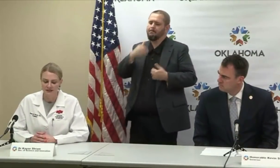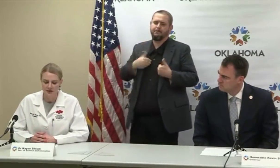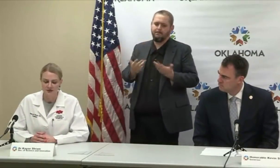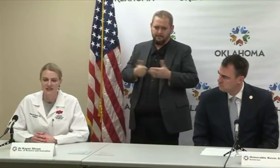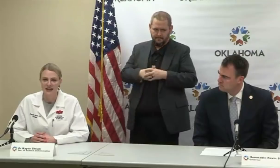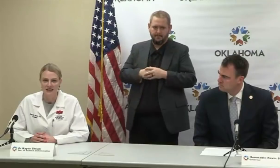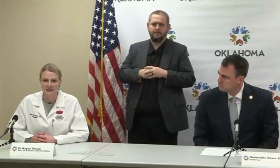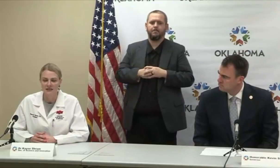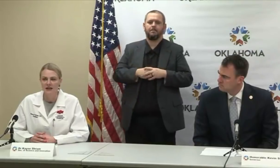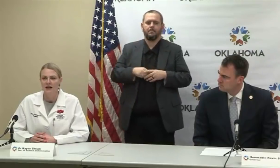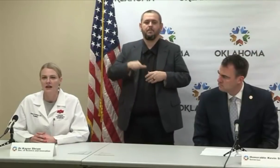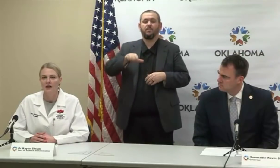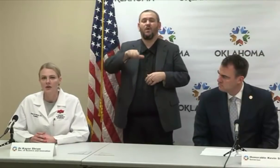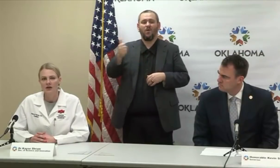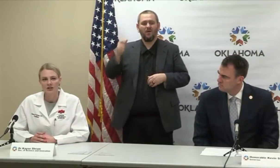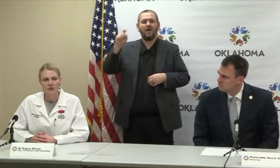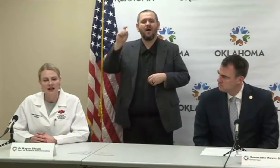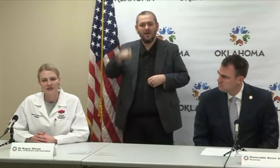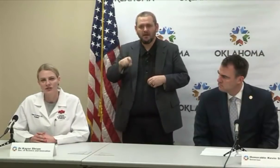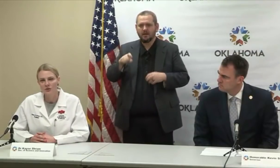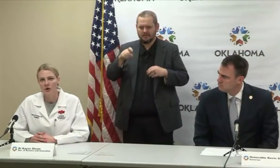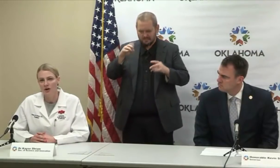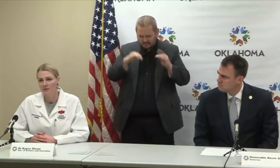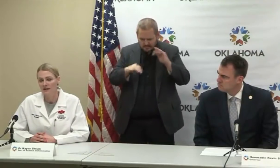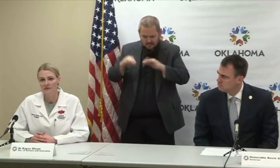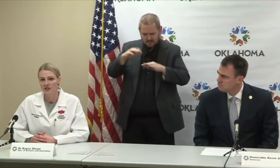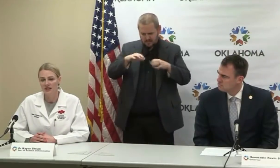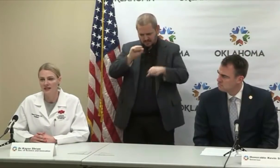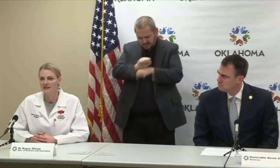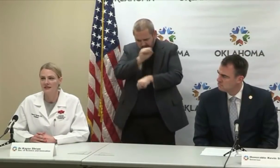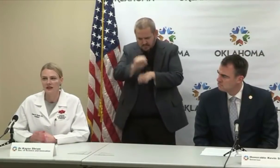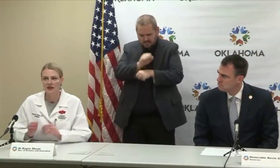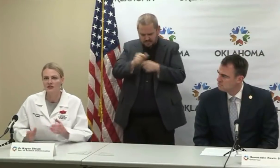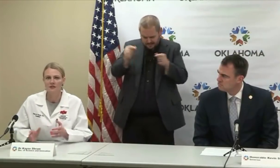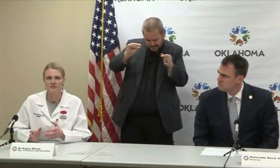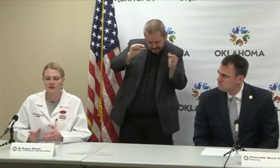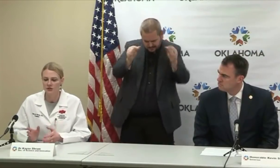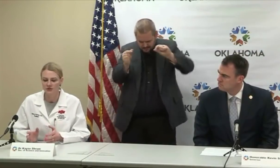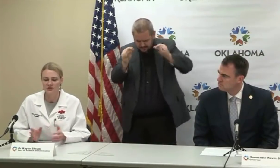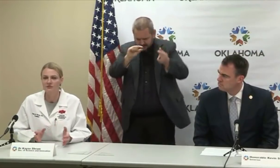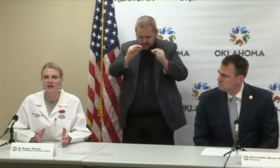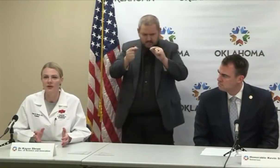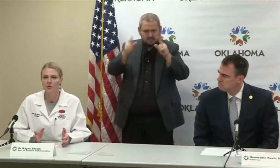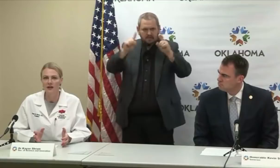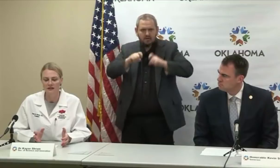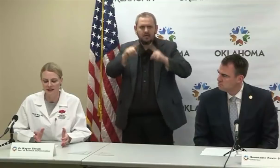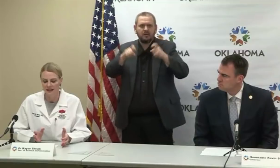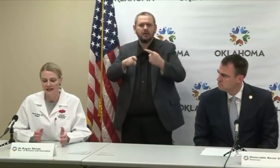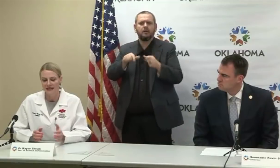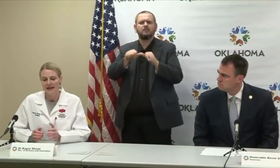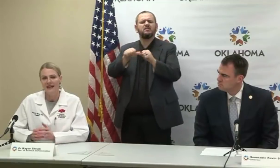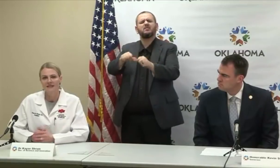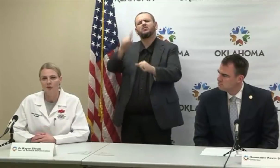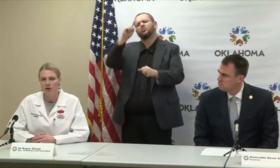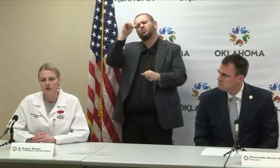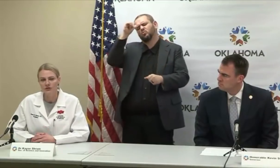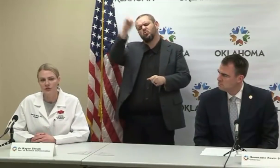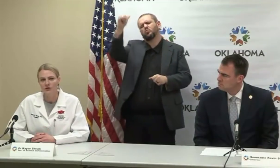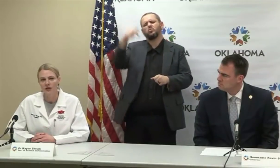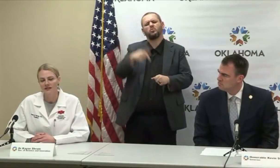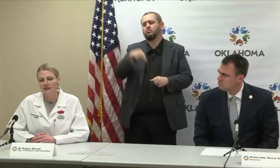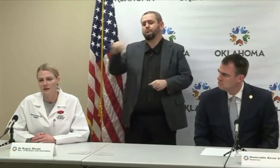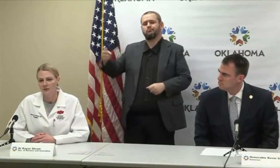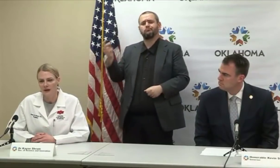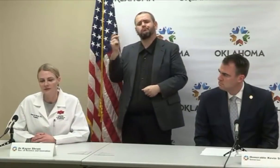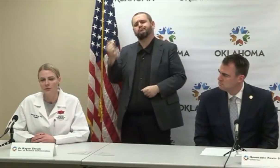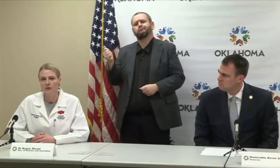into the test. OSU has two automated machines that allows them to do this very quickly, and they were also